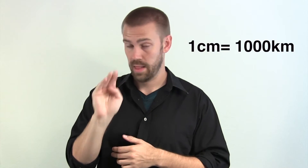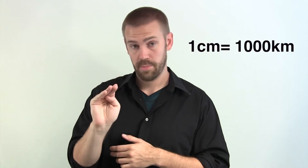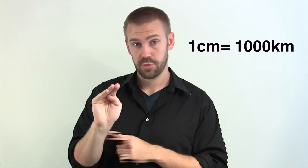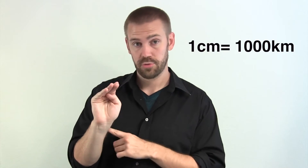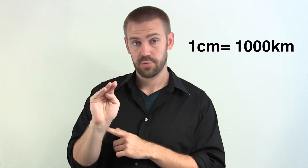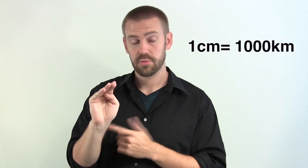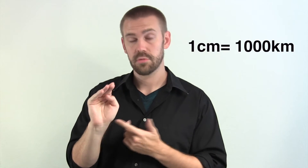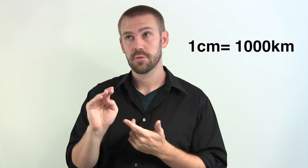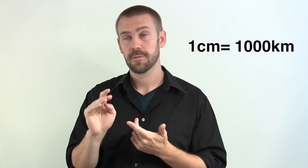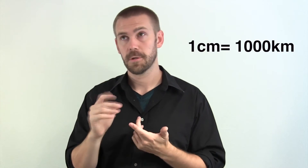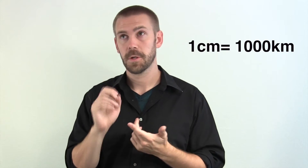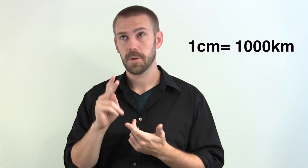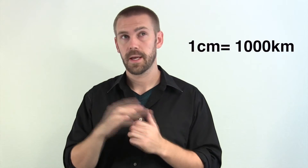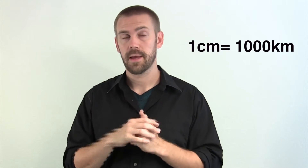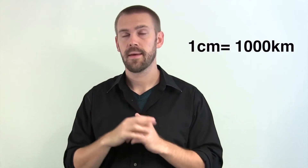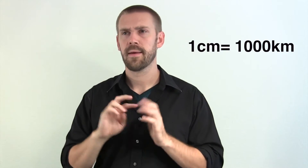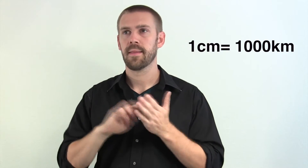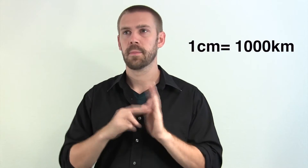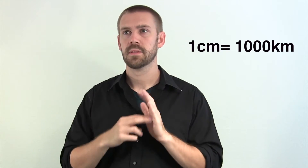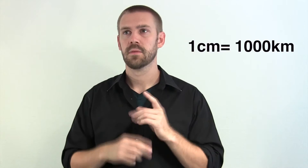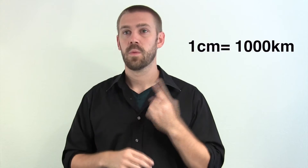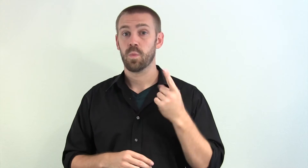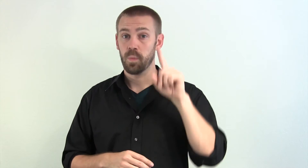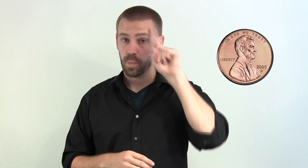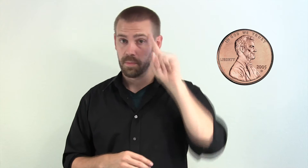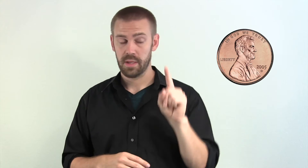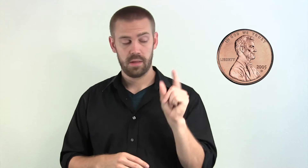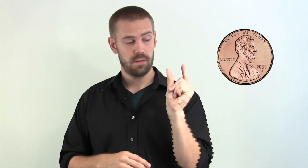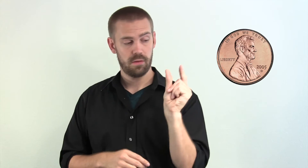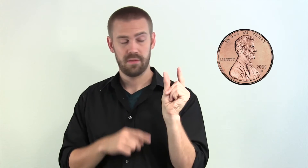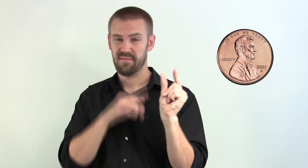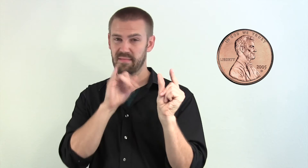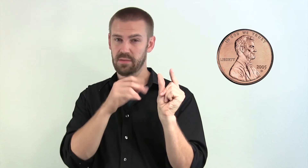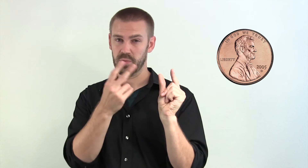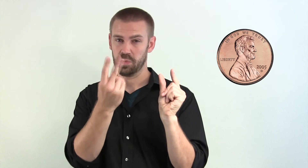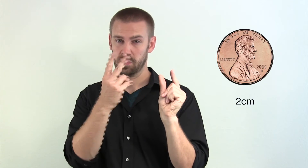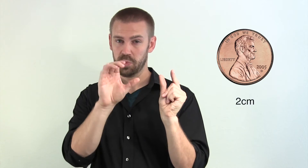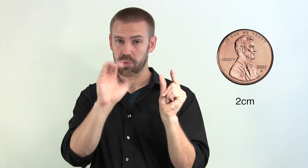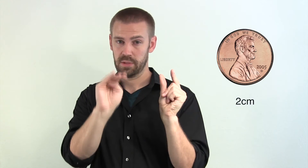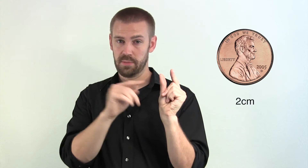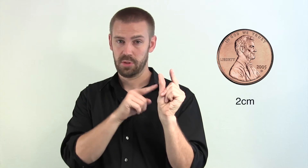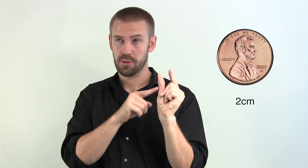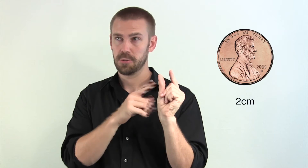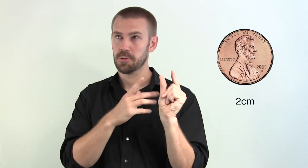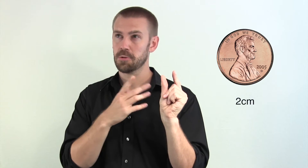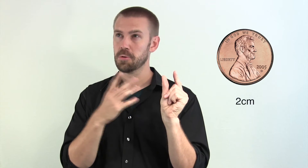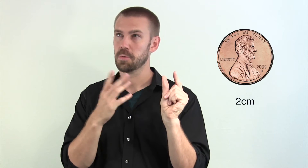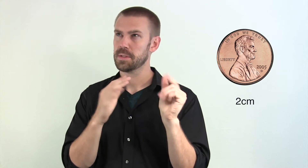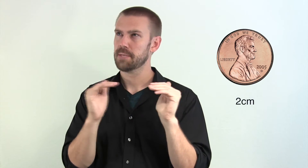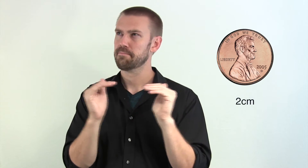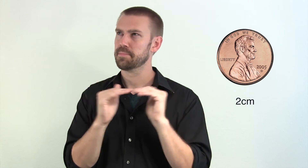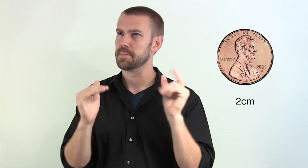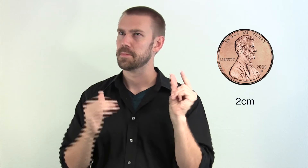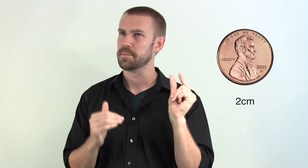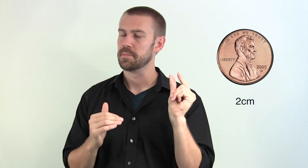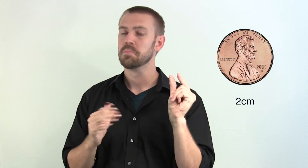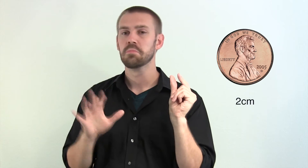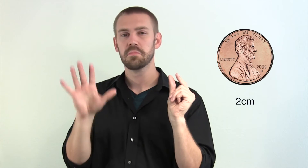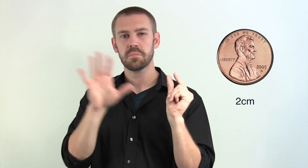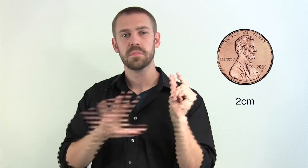I could say that a penny that is two centimeters big would be roughly equivalent to the size of